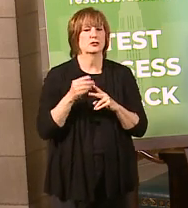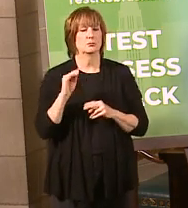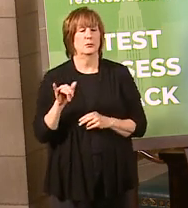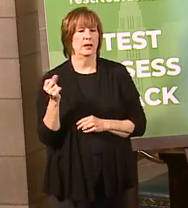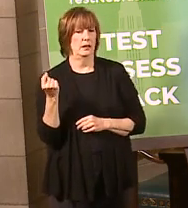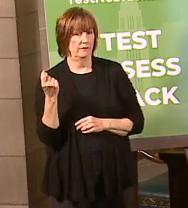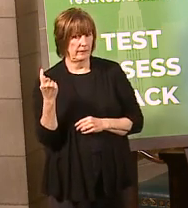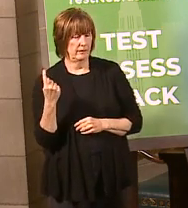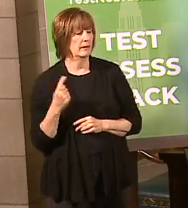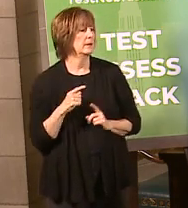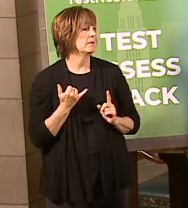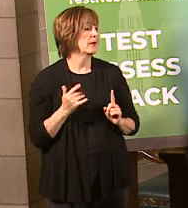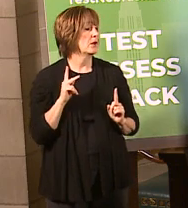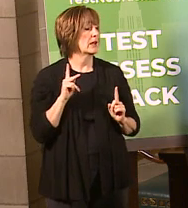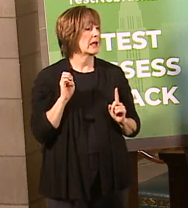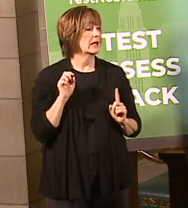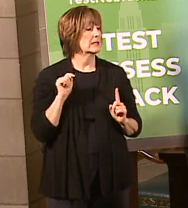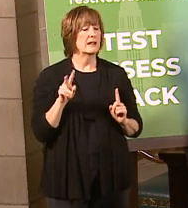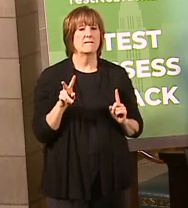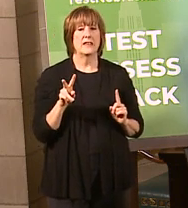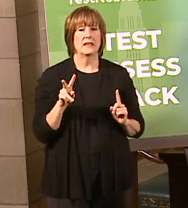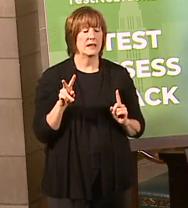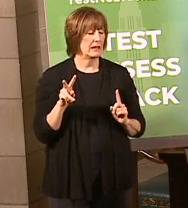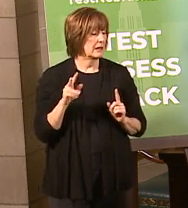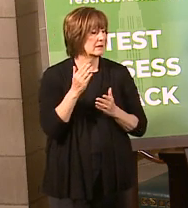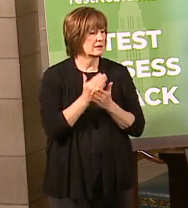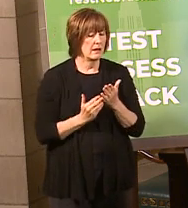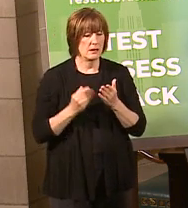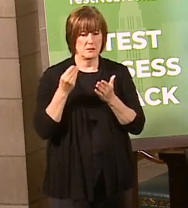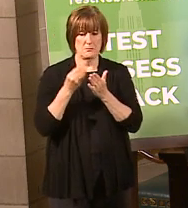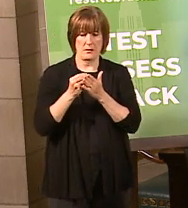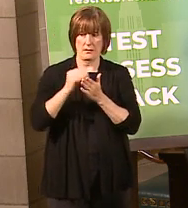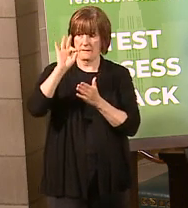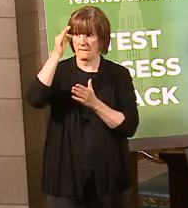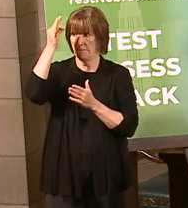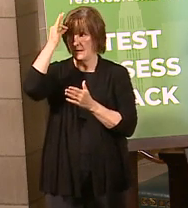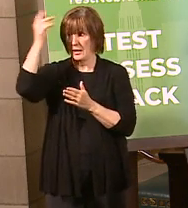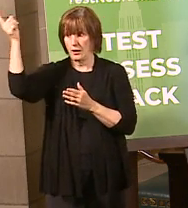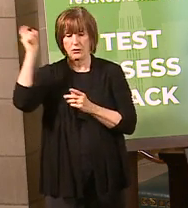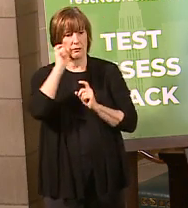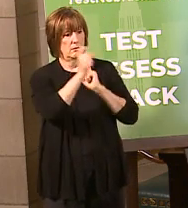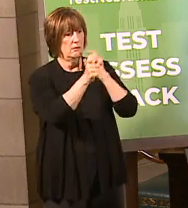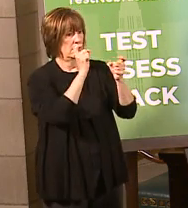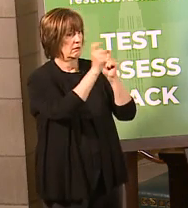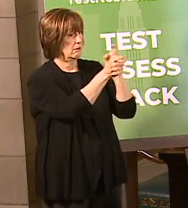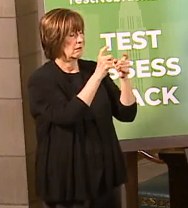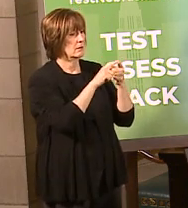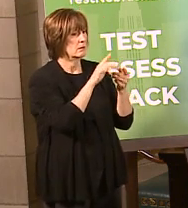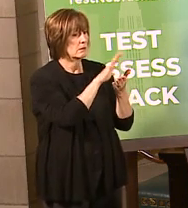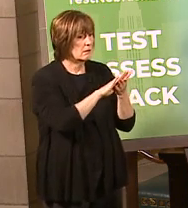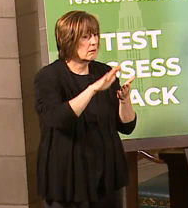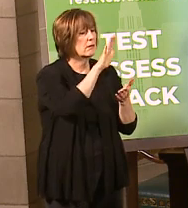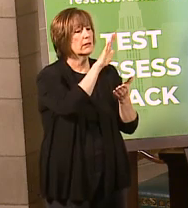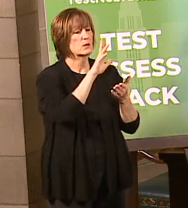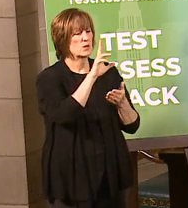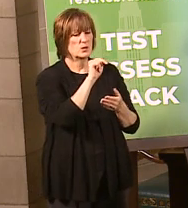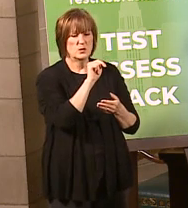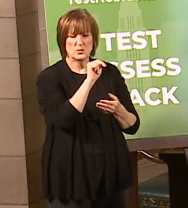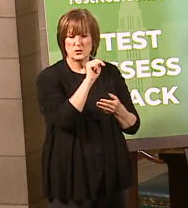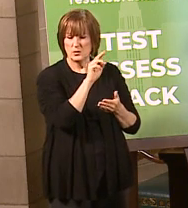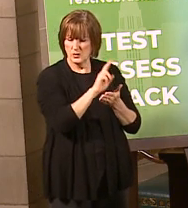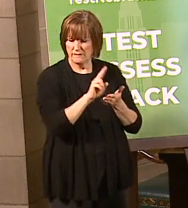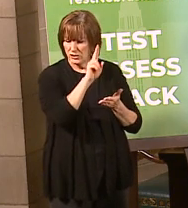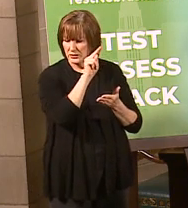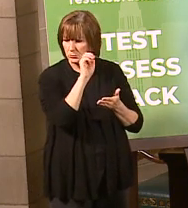Rob McCartney. Some federal stimulus dollars are now getting to our universities and colleges. The University of Nebraska has already announced free tuition